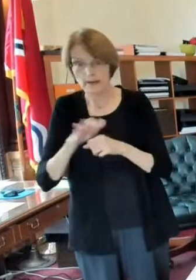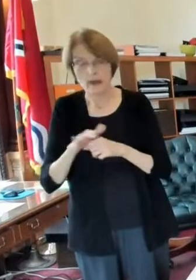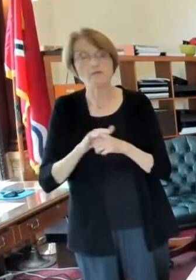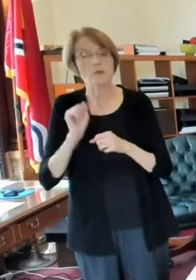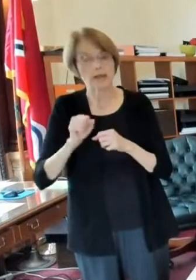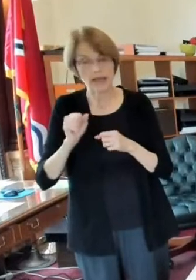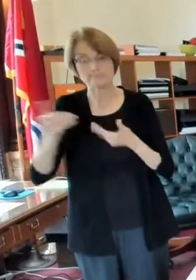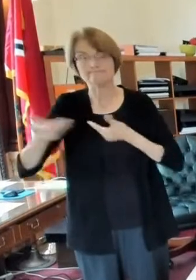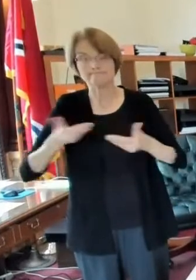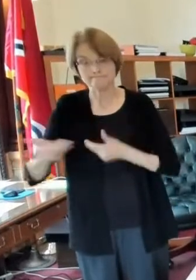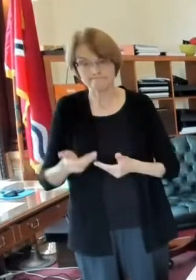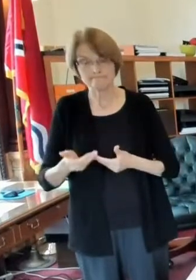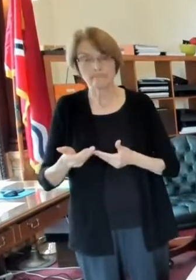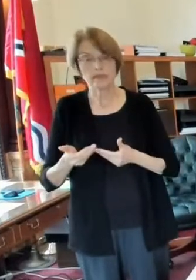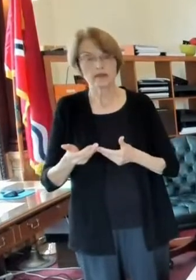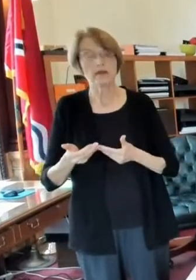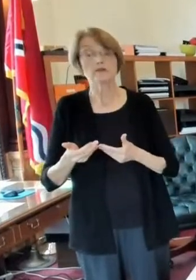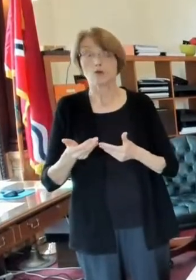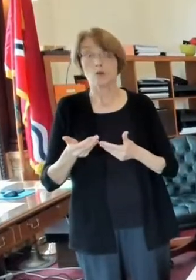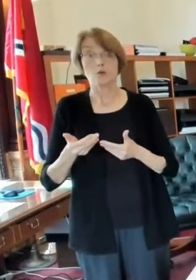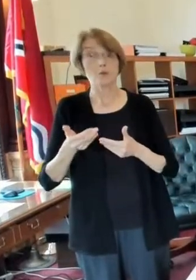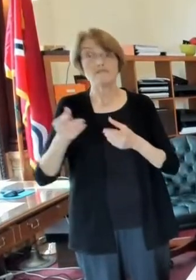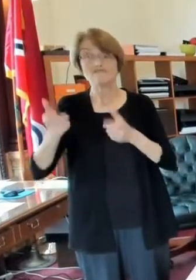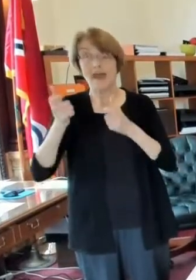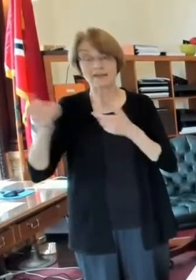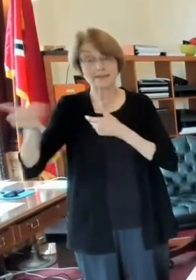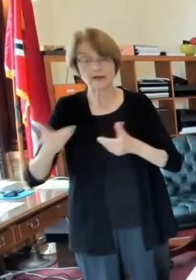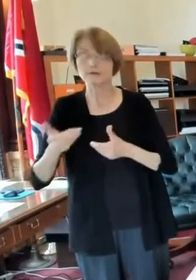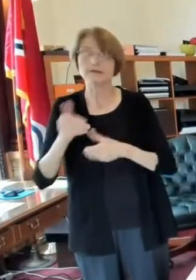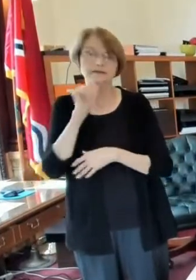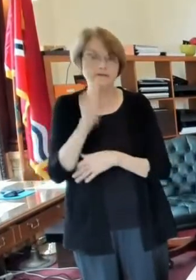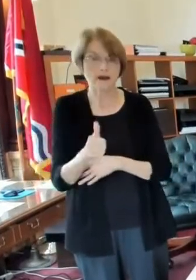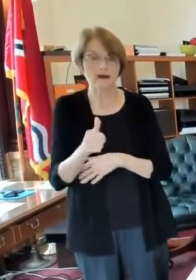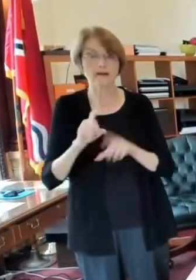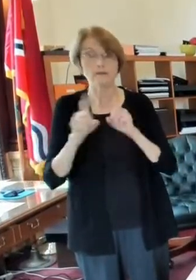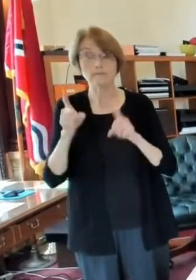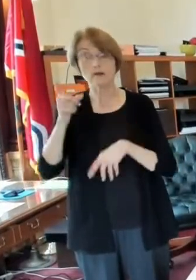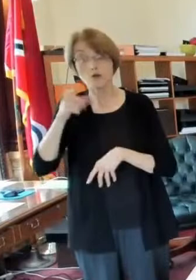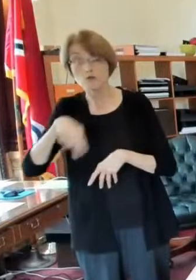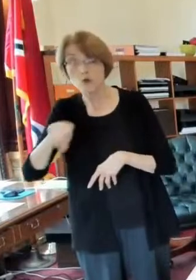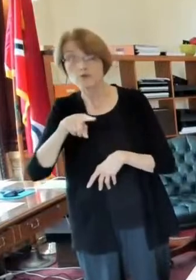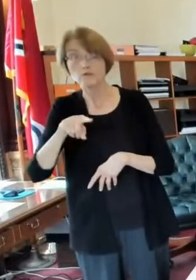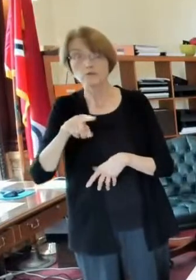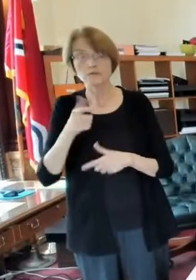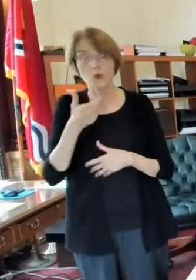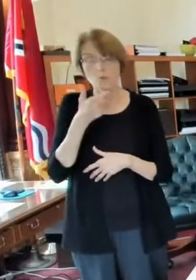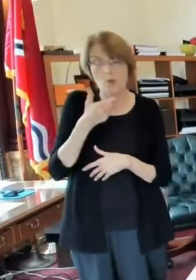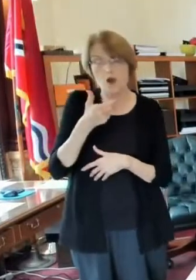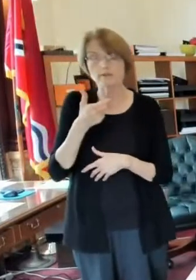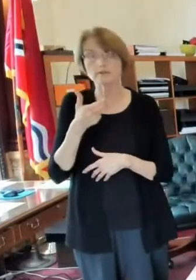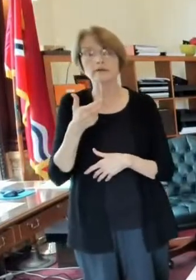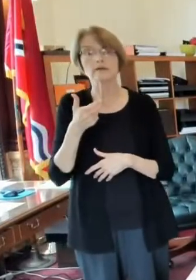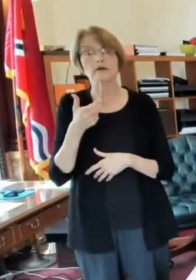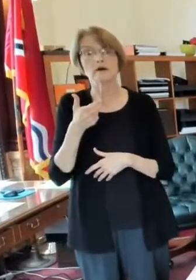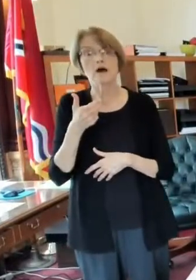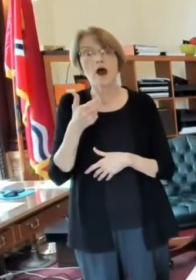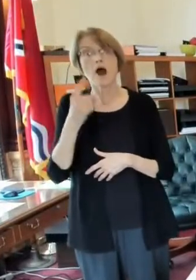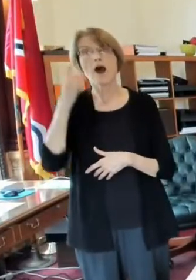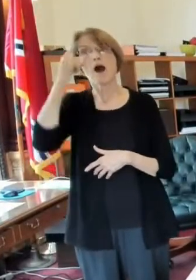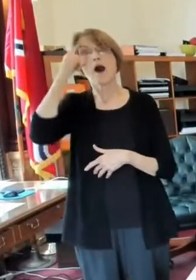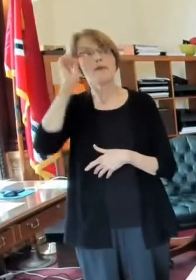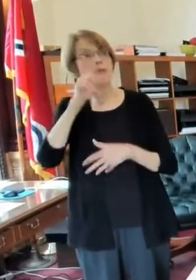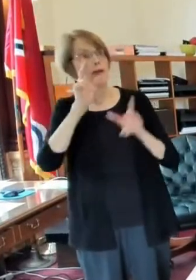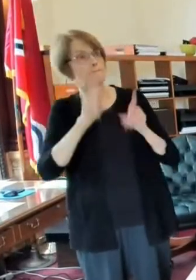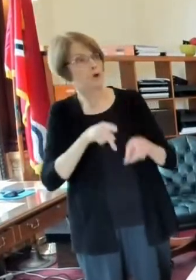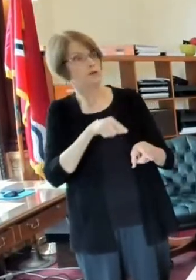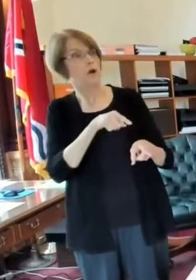not happen overnight but for those of you that are out there that are that are watching who might know someone who wants to work